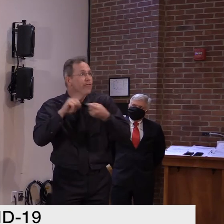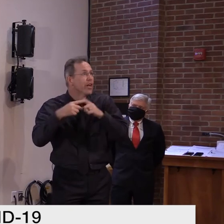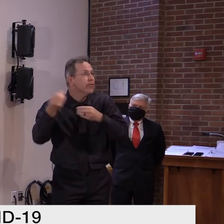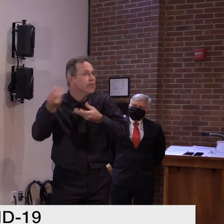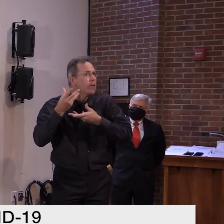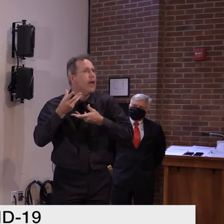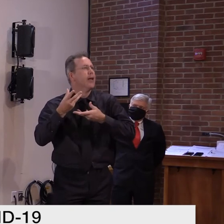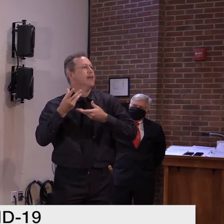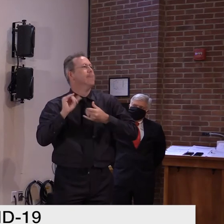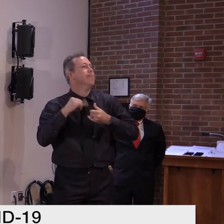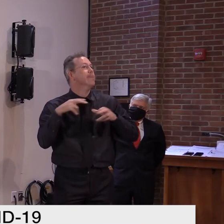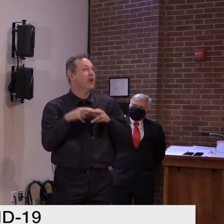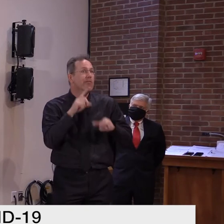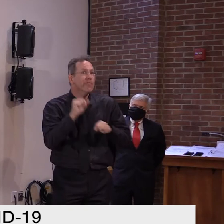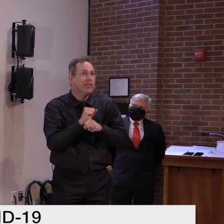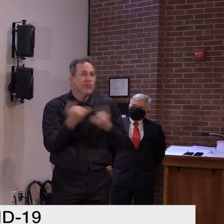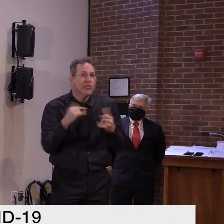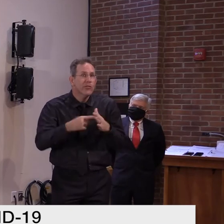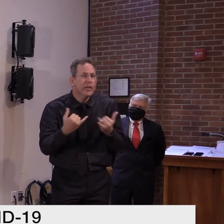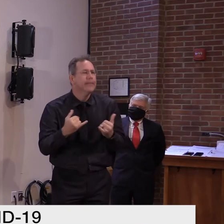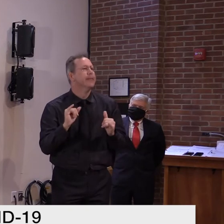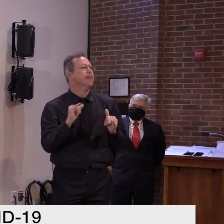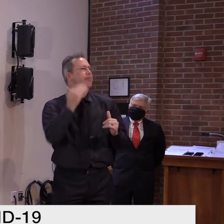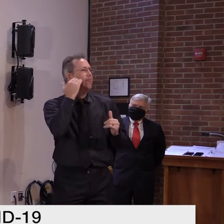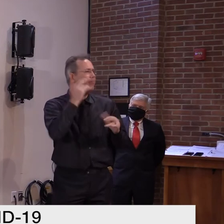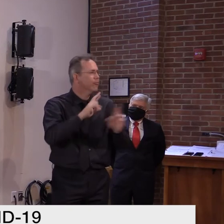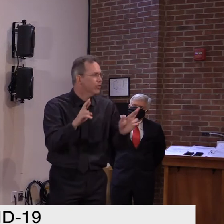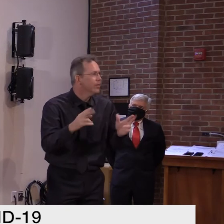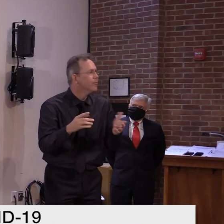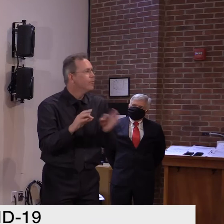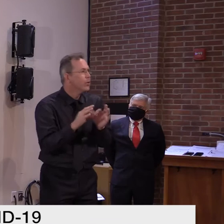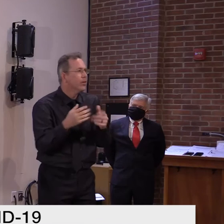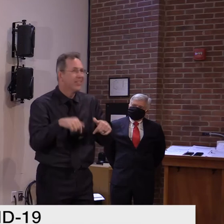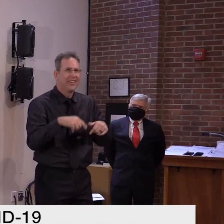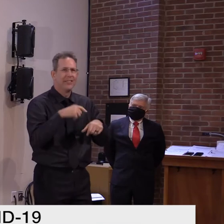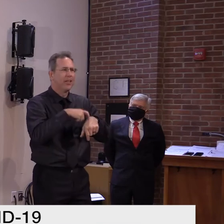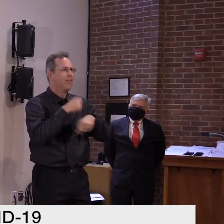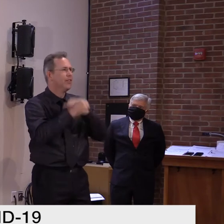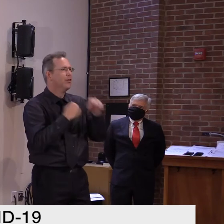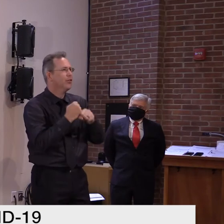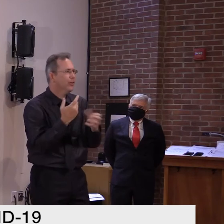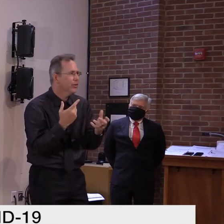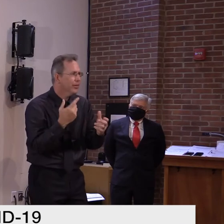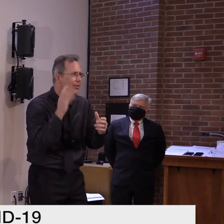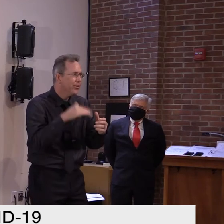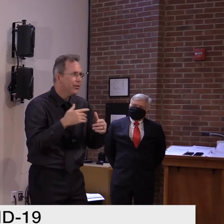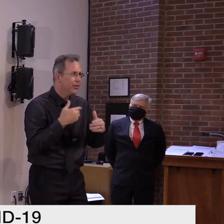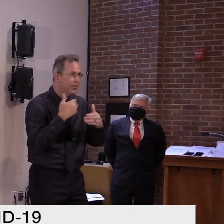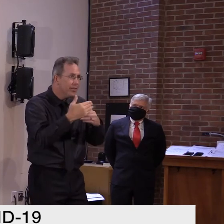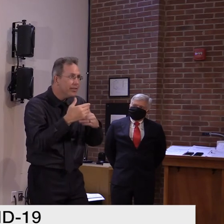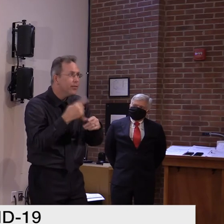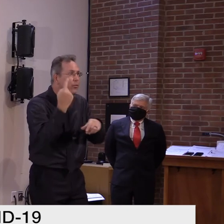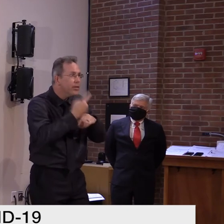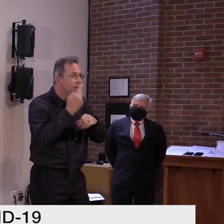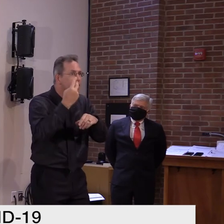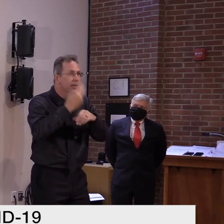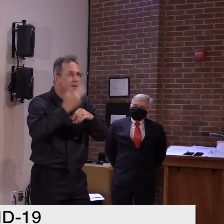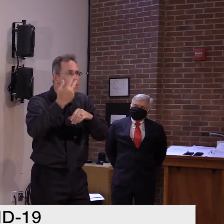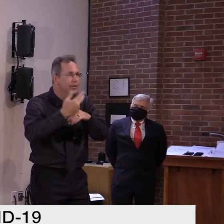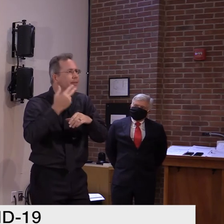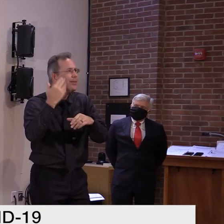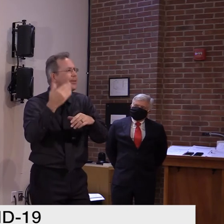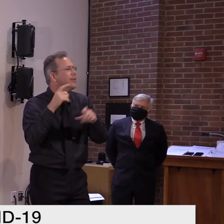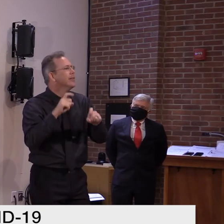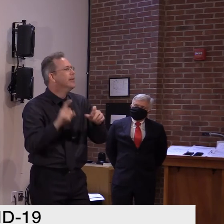uh, a, uh, quarantine period or another test, seven days on a test, uh, they should rethink, uh, going to